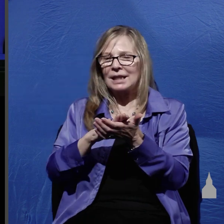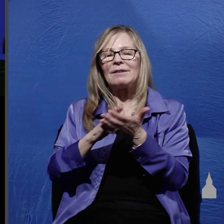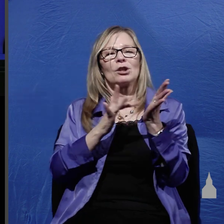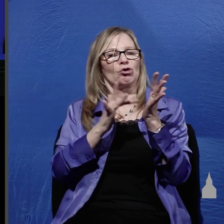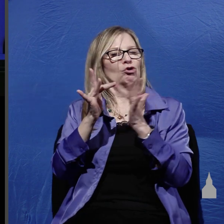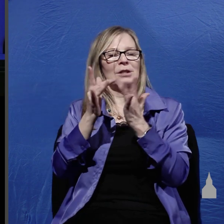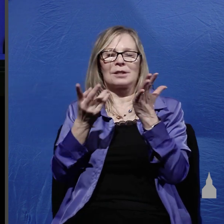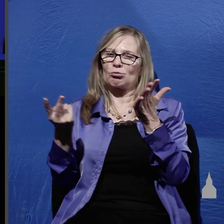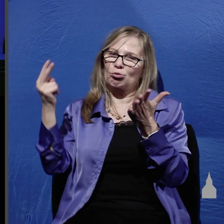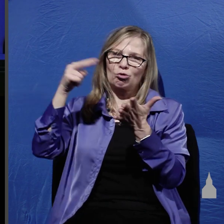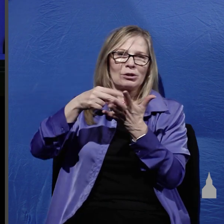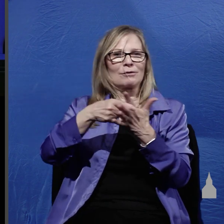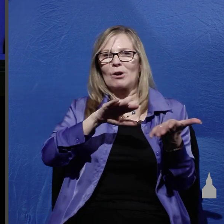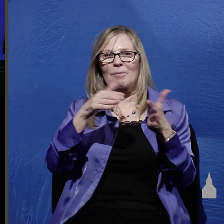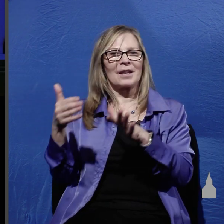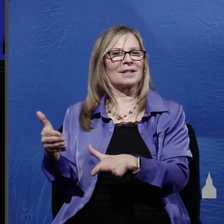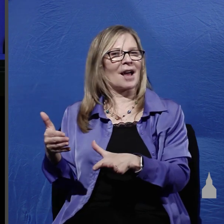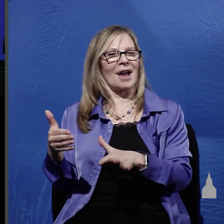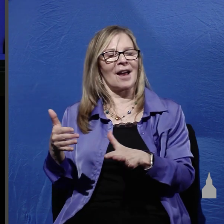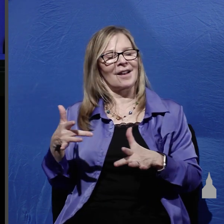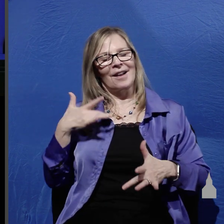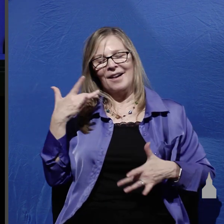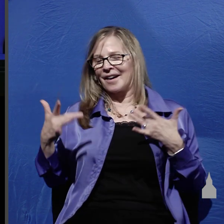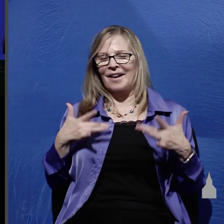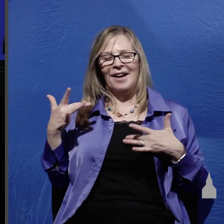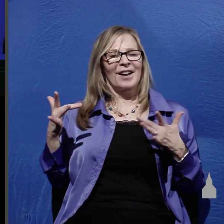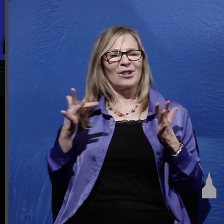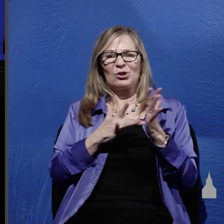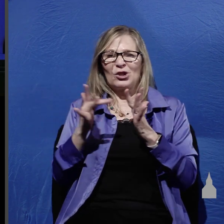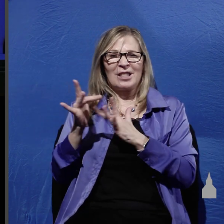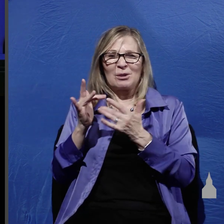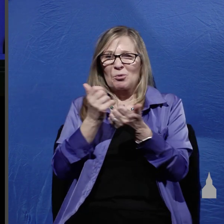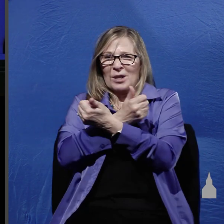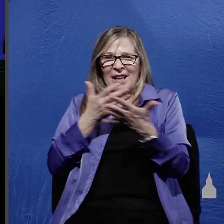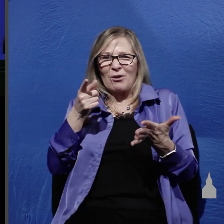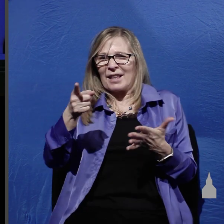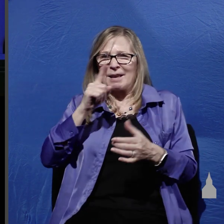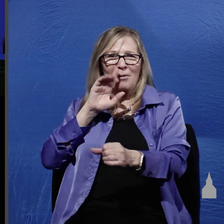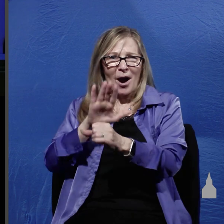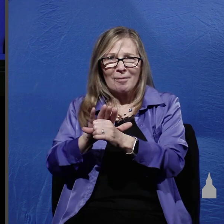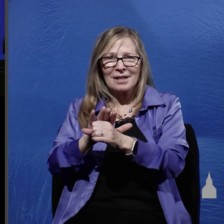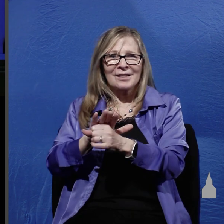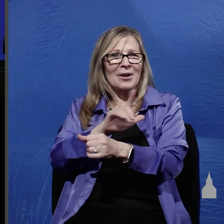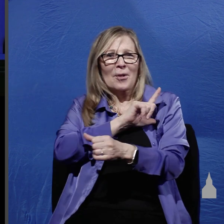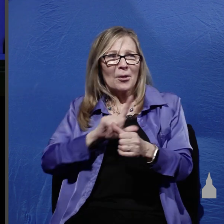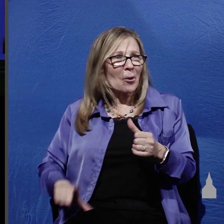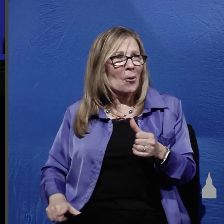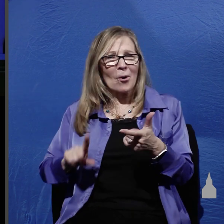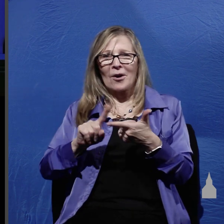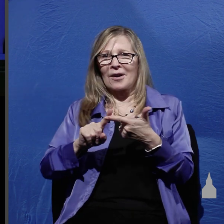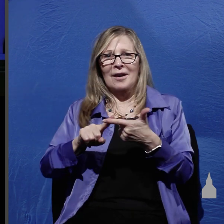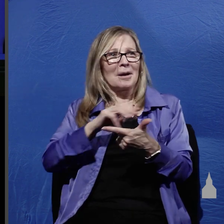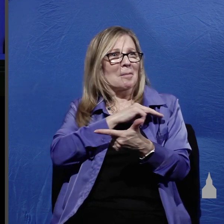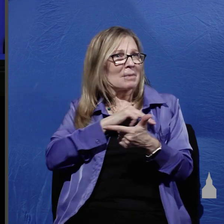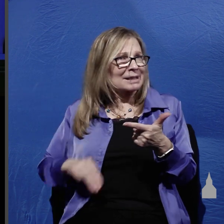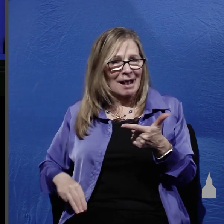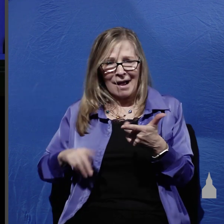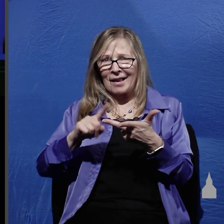from the dead he believed that Jesus was everything he said he was Lord Messiah the Son of